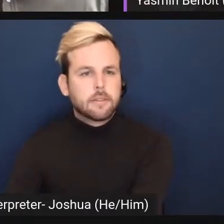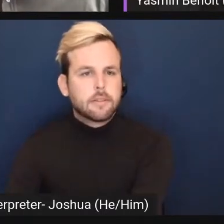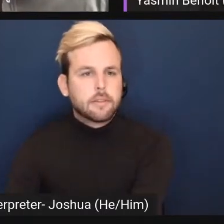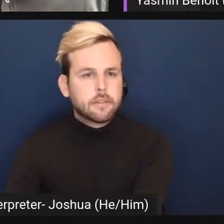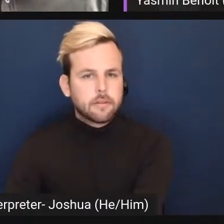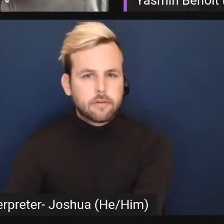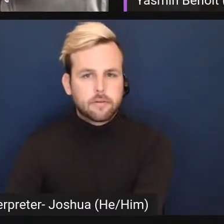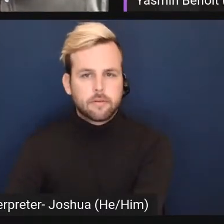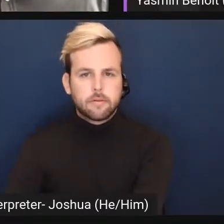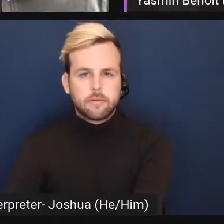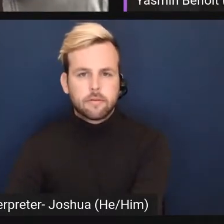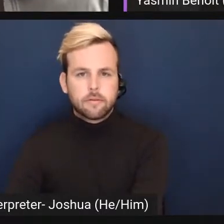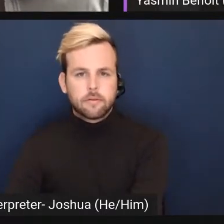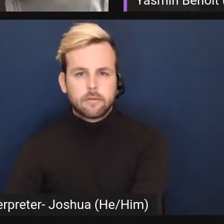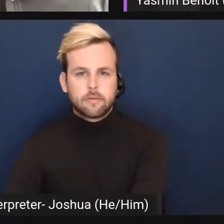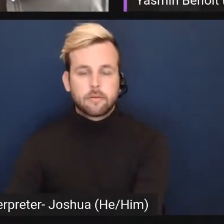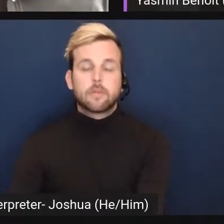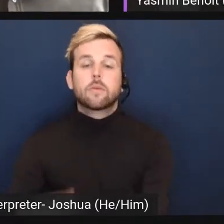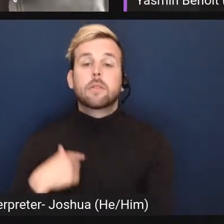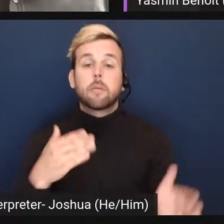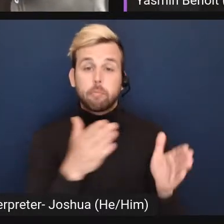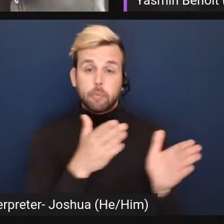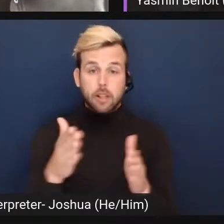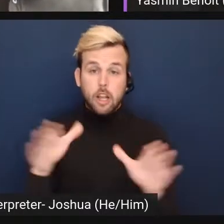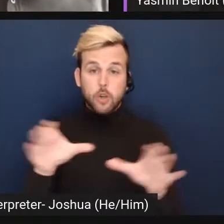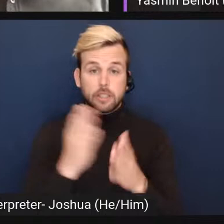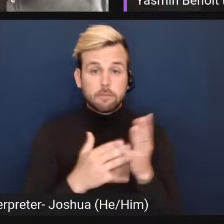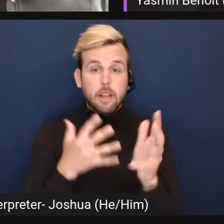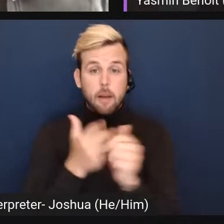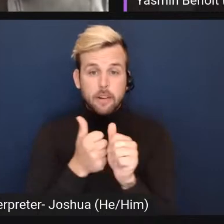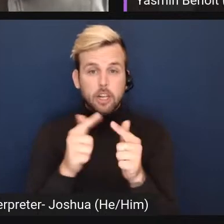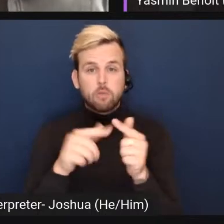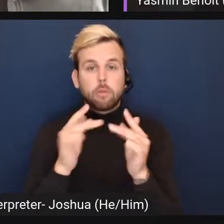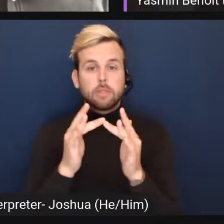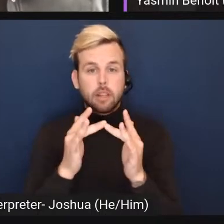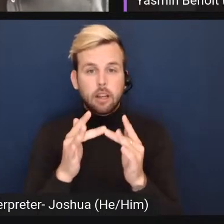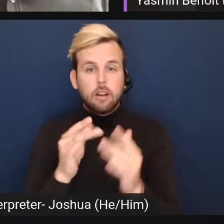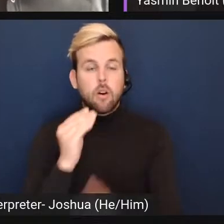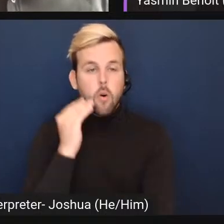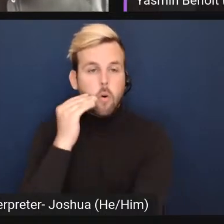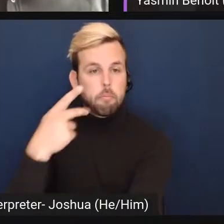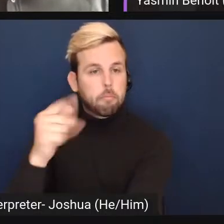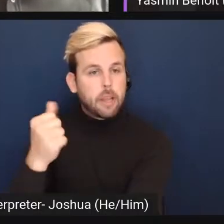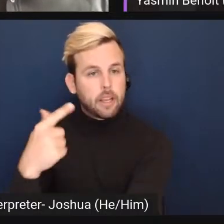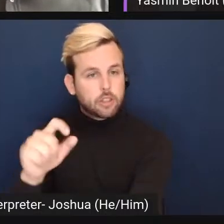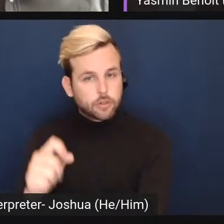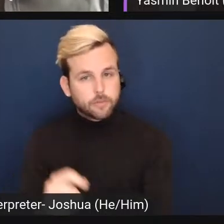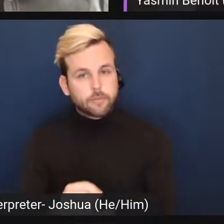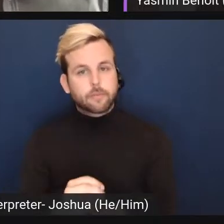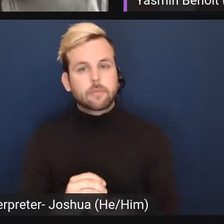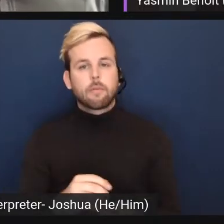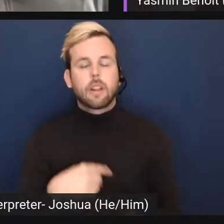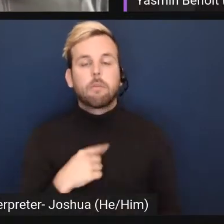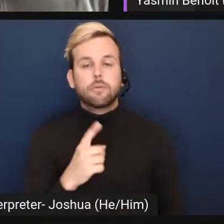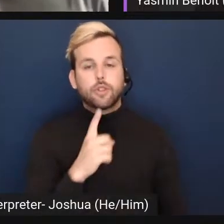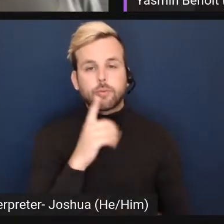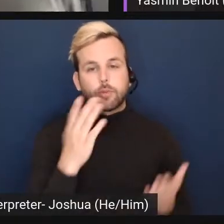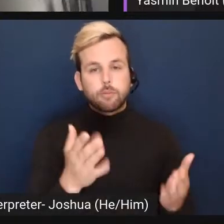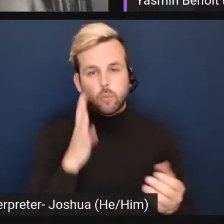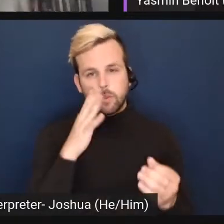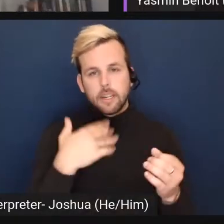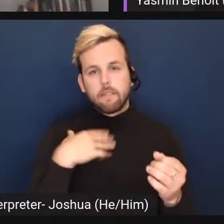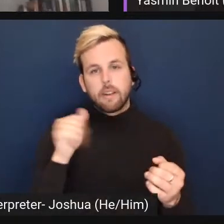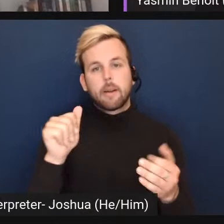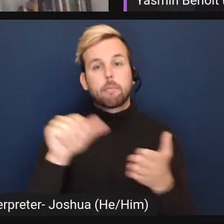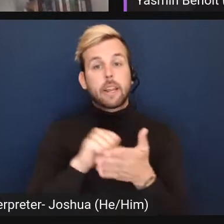I mean, we are planning on doing some, like, updating to the website, to the homepage. And we go, I'm sure there will probably be a page that